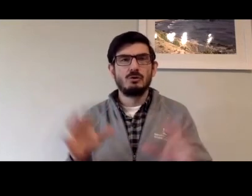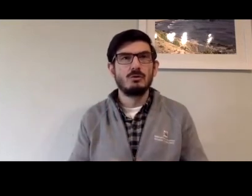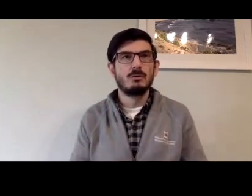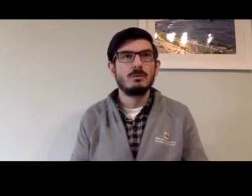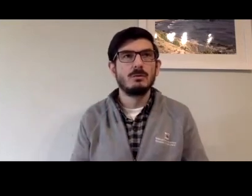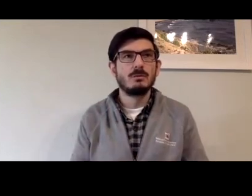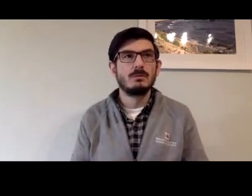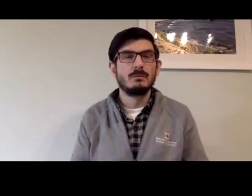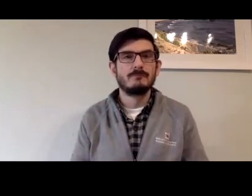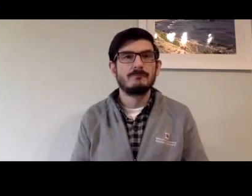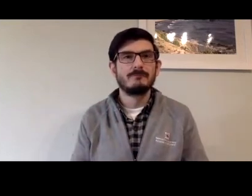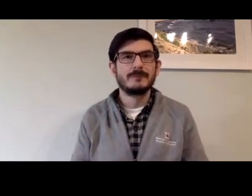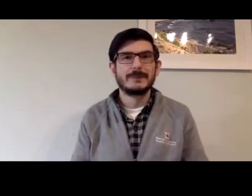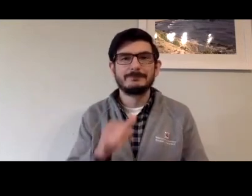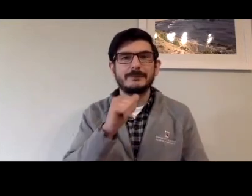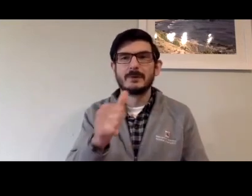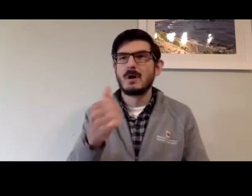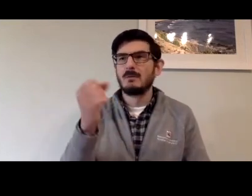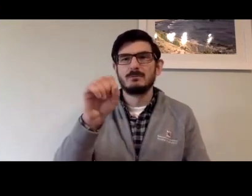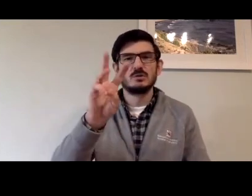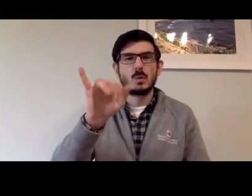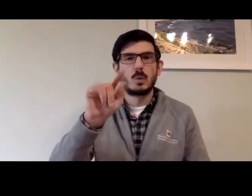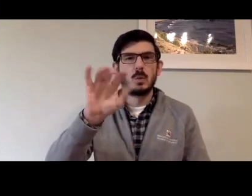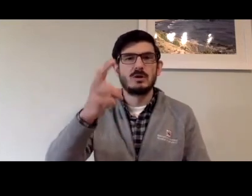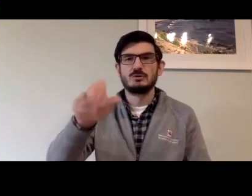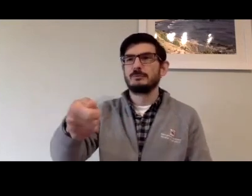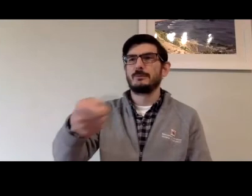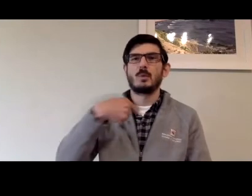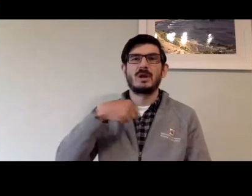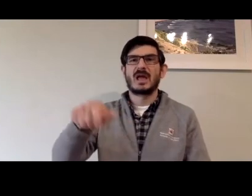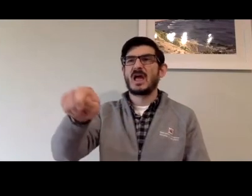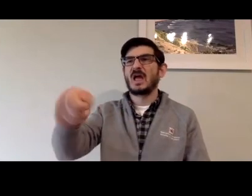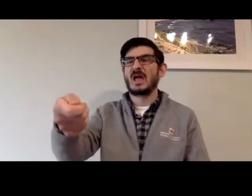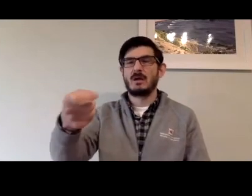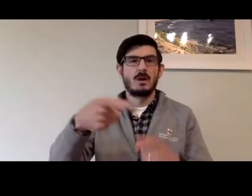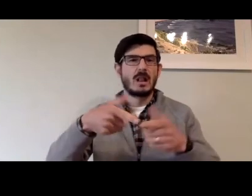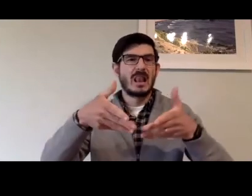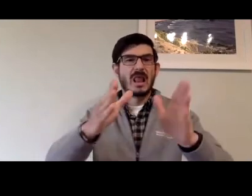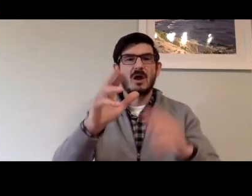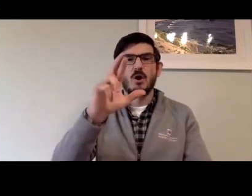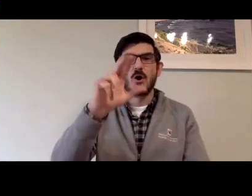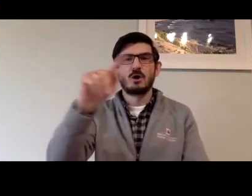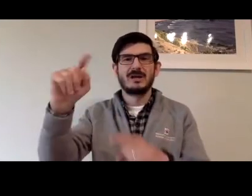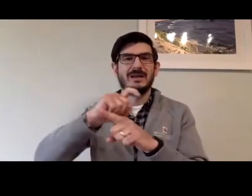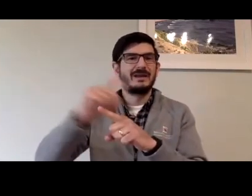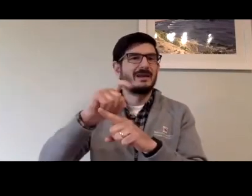One thing that has been become abundantly clear is it's not just a switch, you can flip